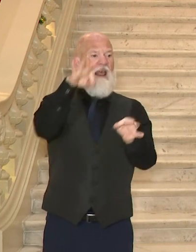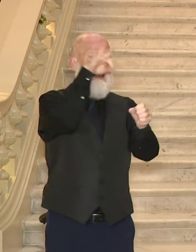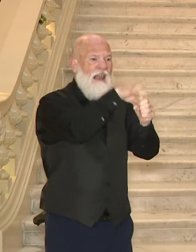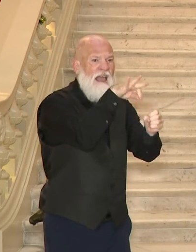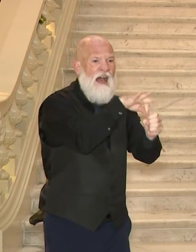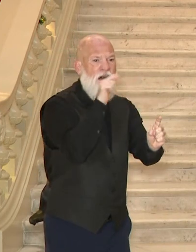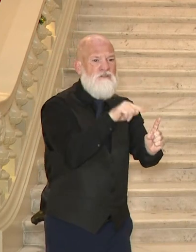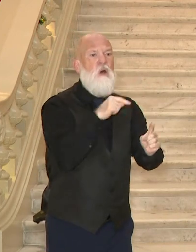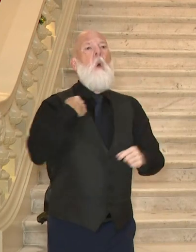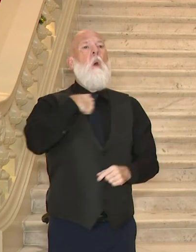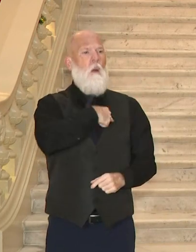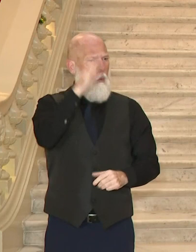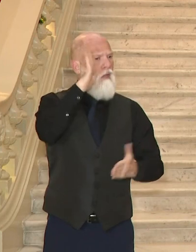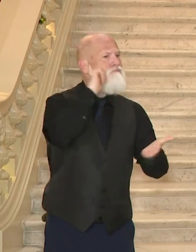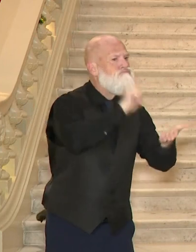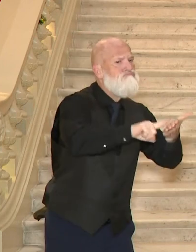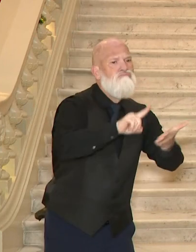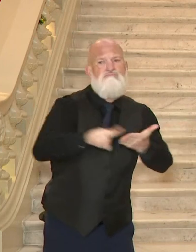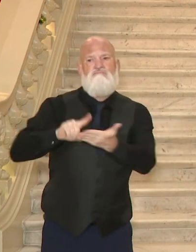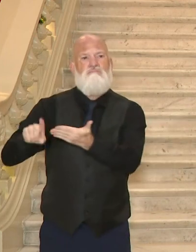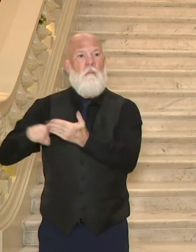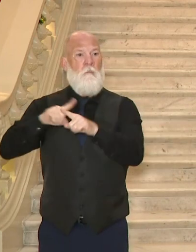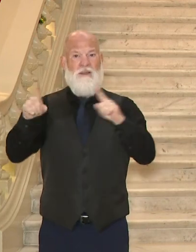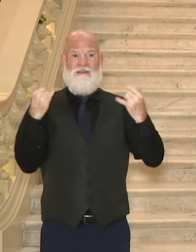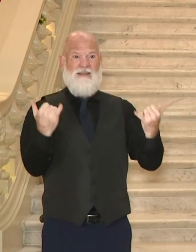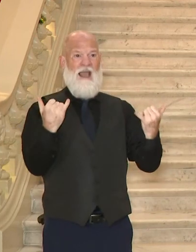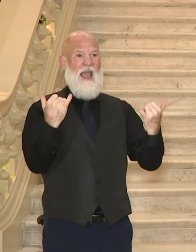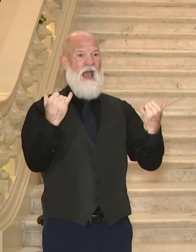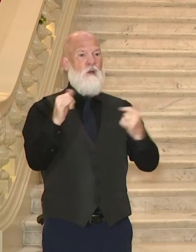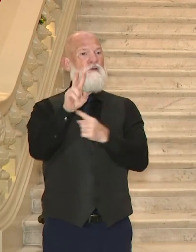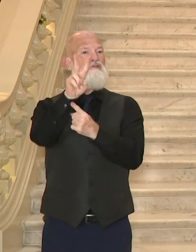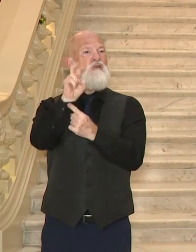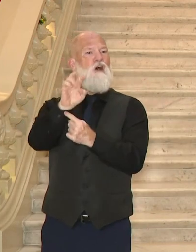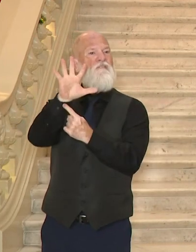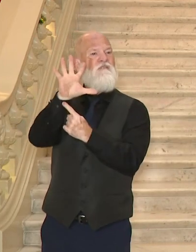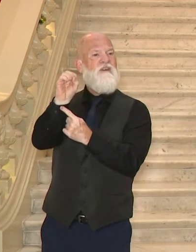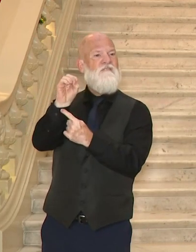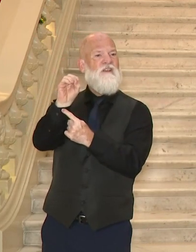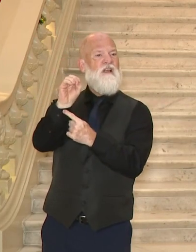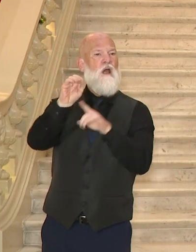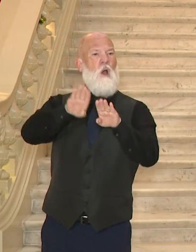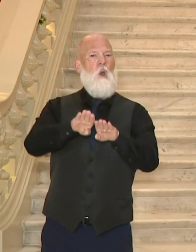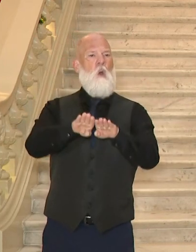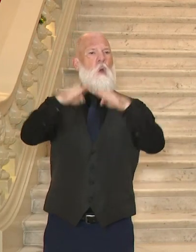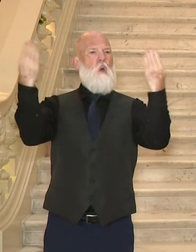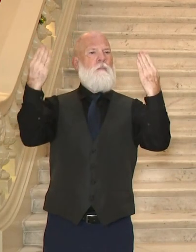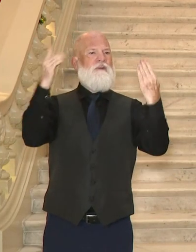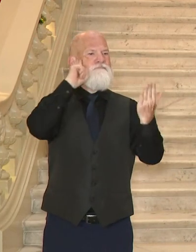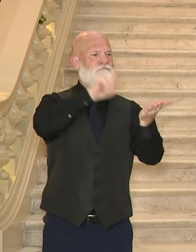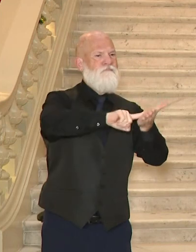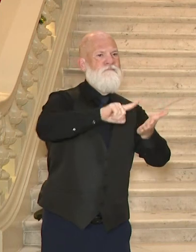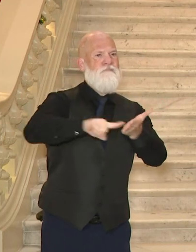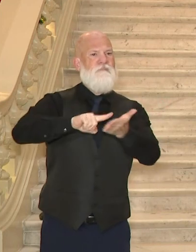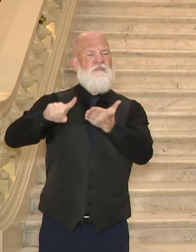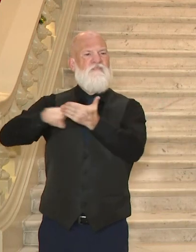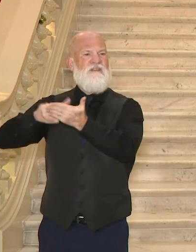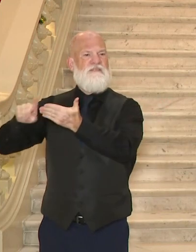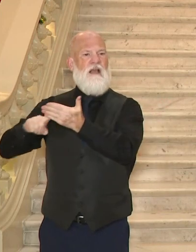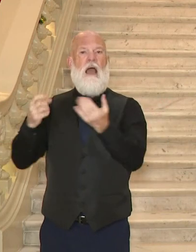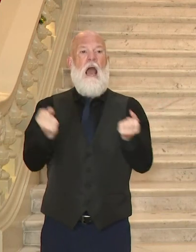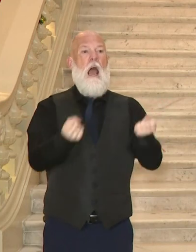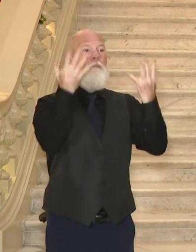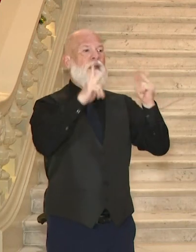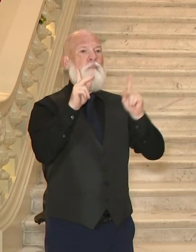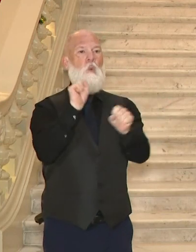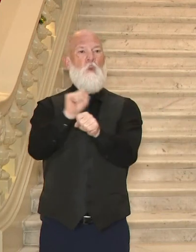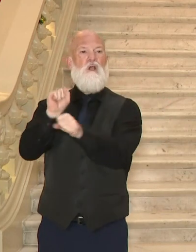currently over 250 open cases from 2020, and we have 23 investigators that to follow up on